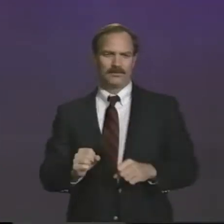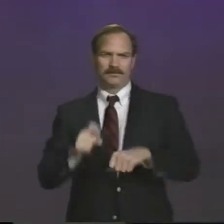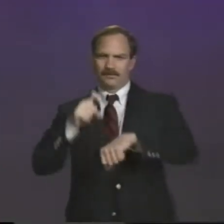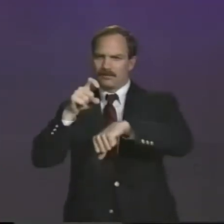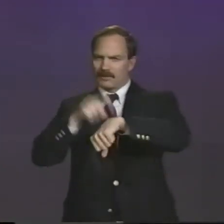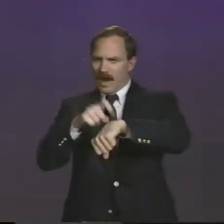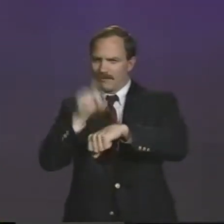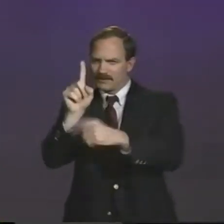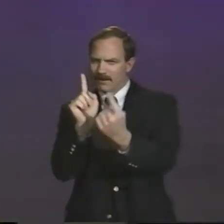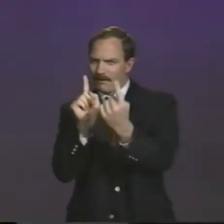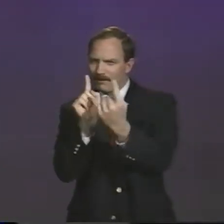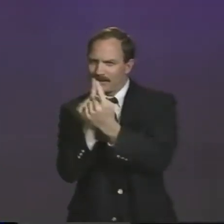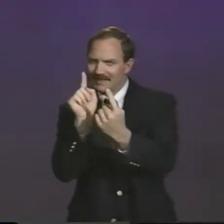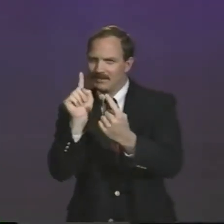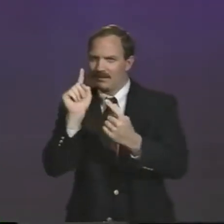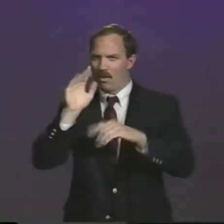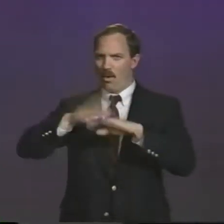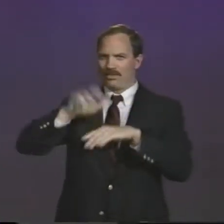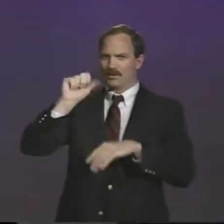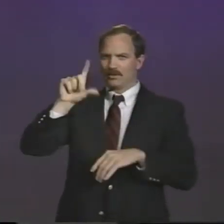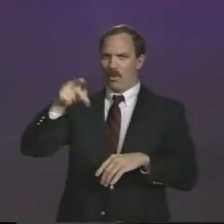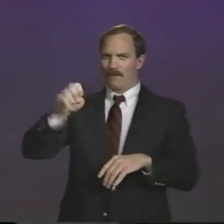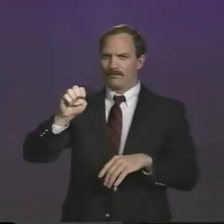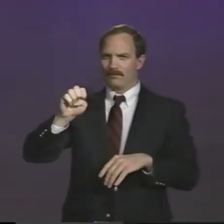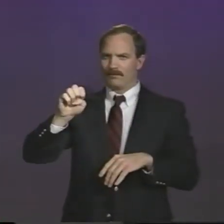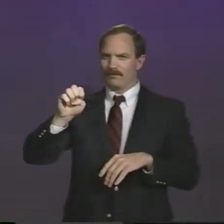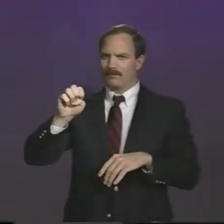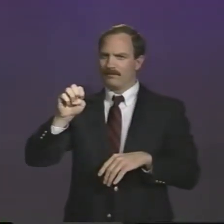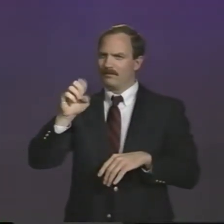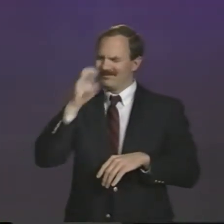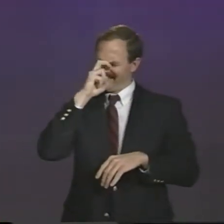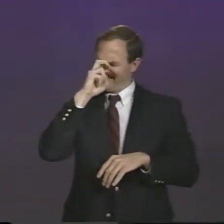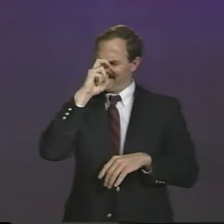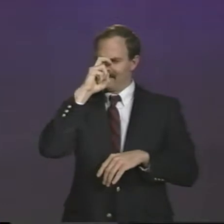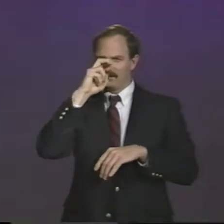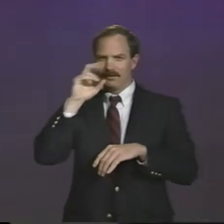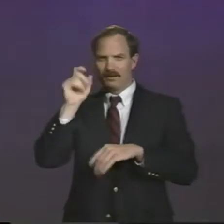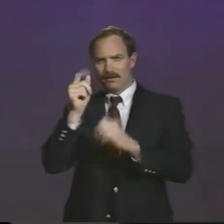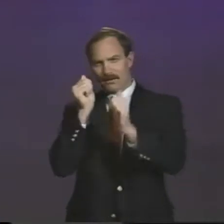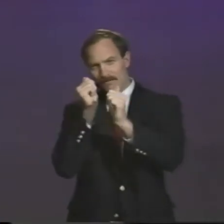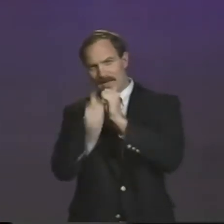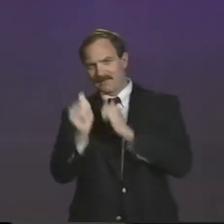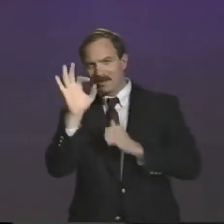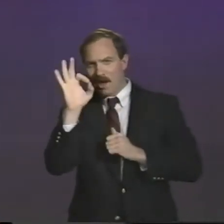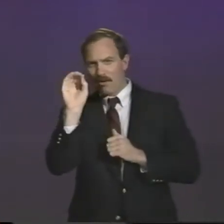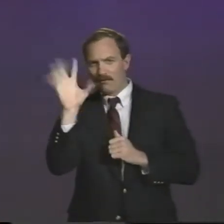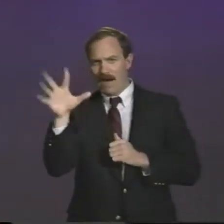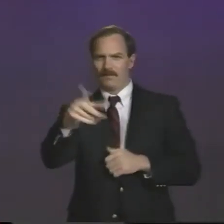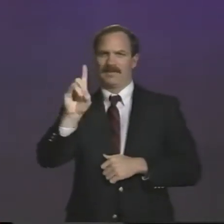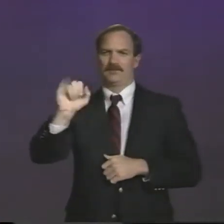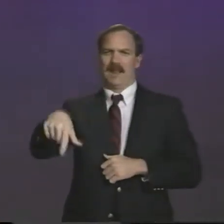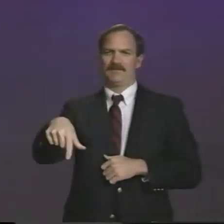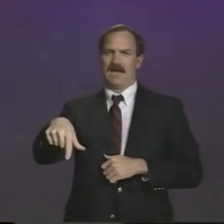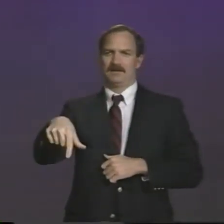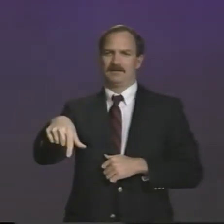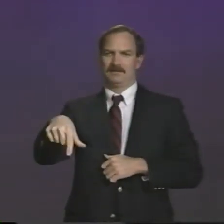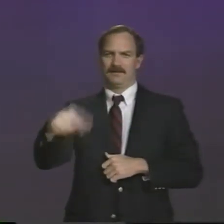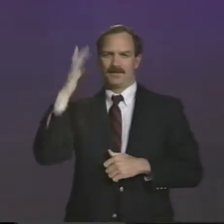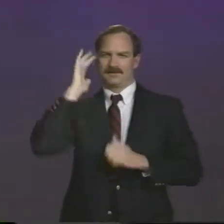get all the paperwork in order for when people have to be at the slope. And they're extremely strict about this. Anyone who arrives